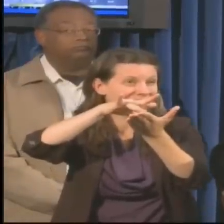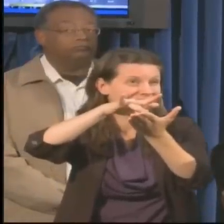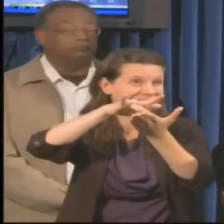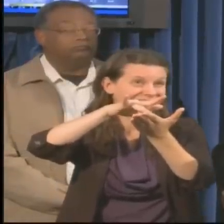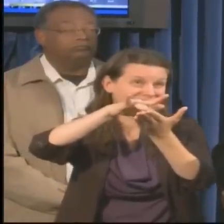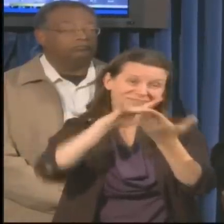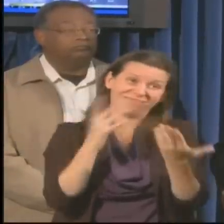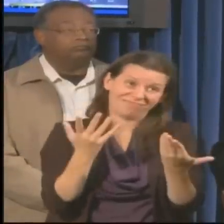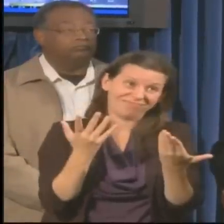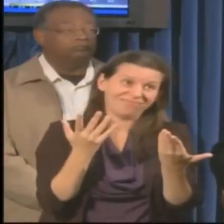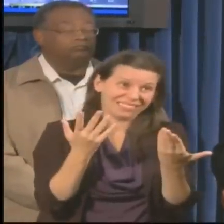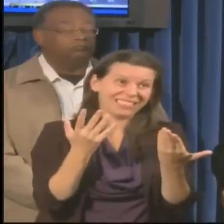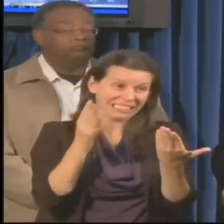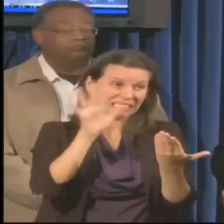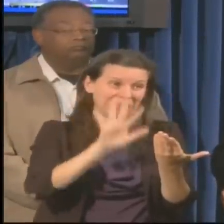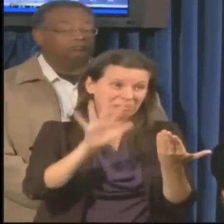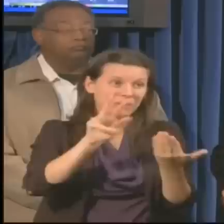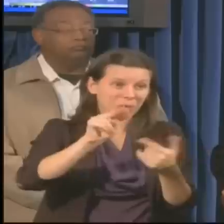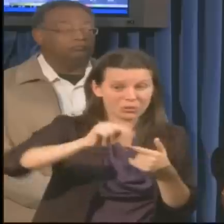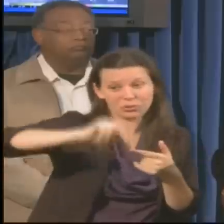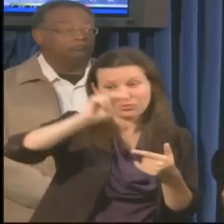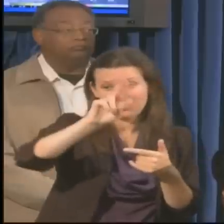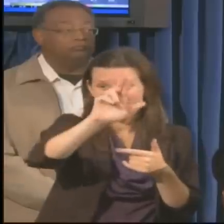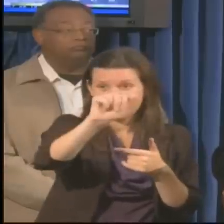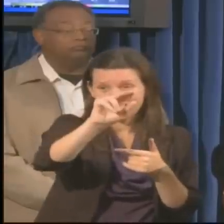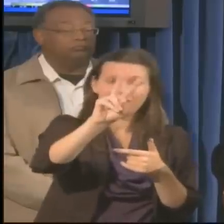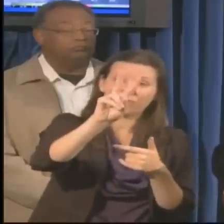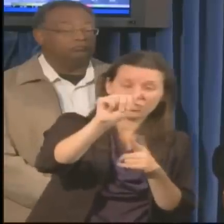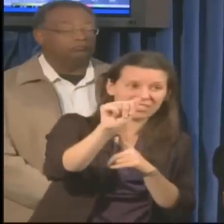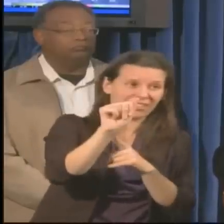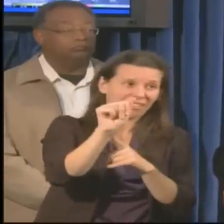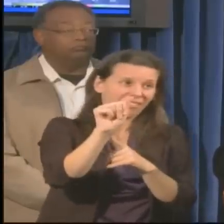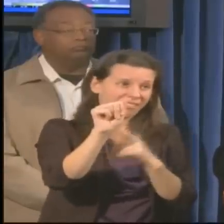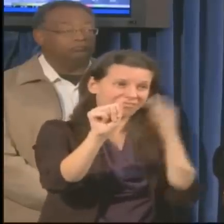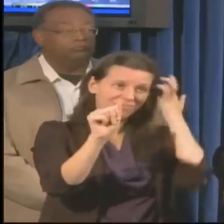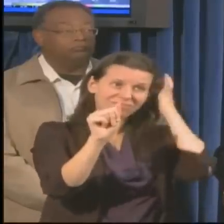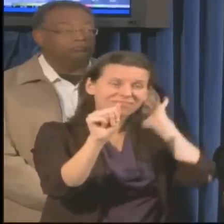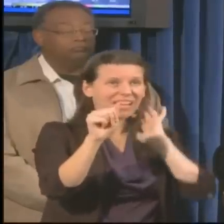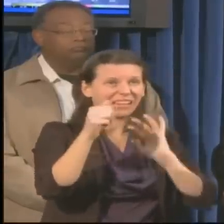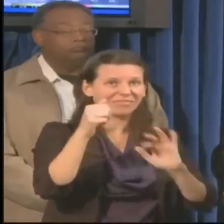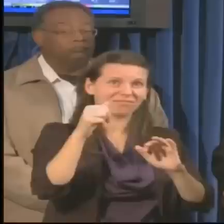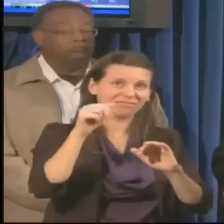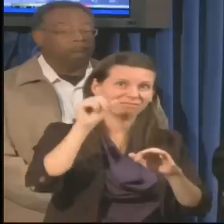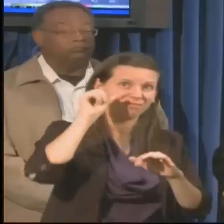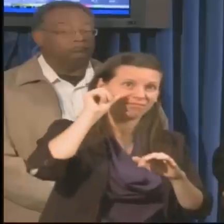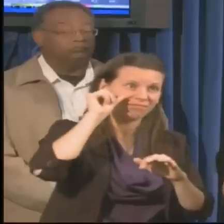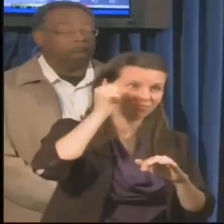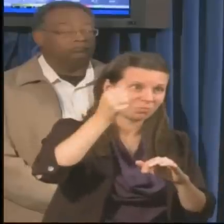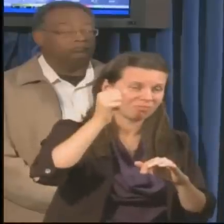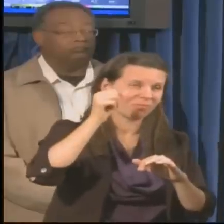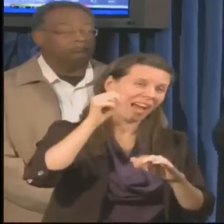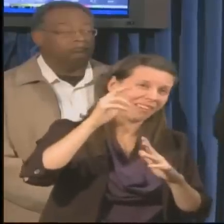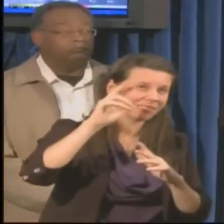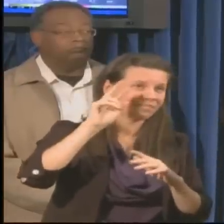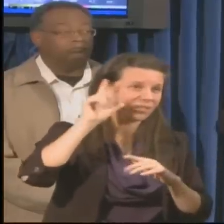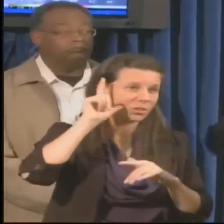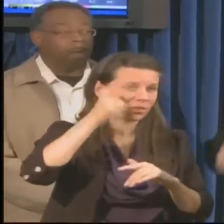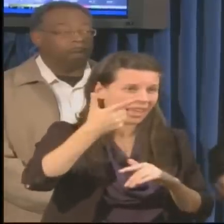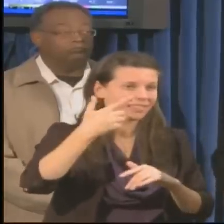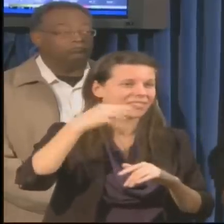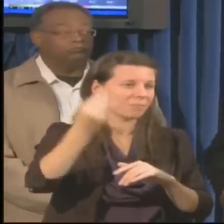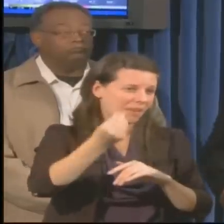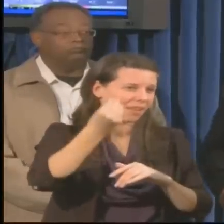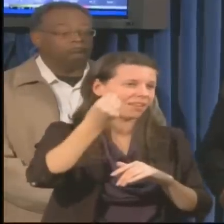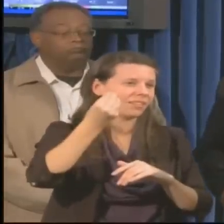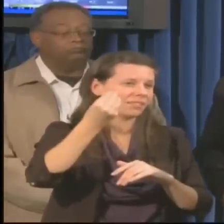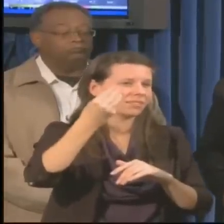closer to northern Virginia a couple days from now than it is today or tomorrow morning. It's just odd the way it's taking